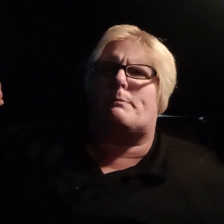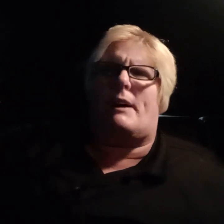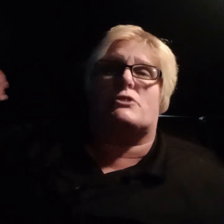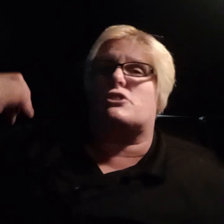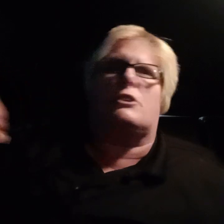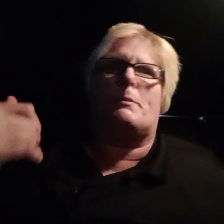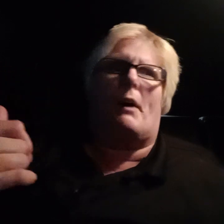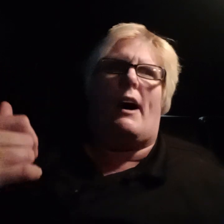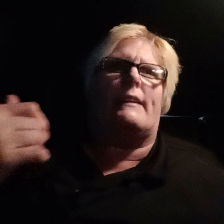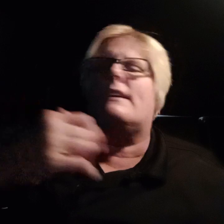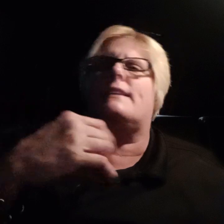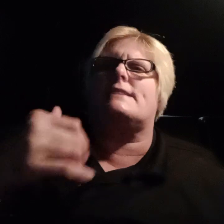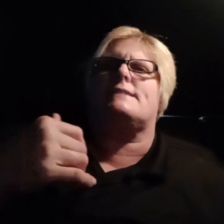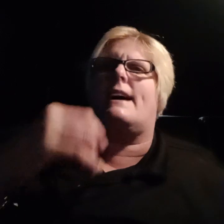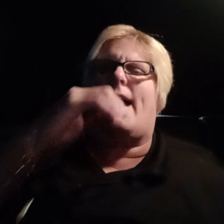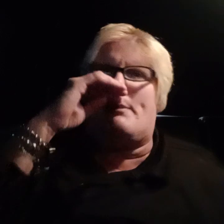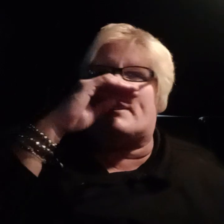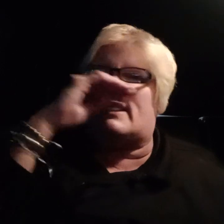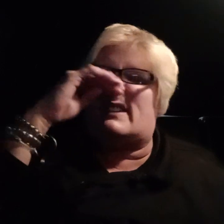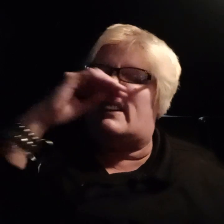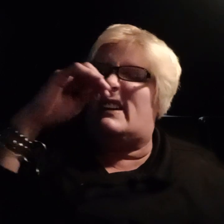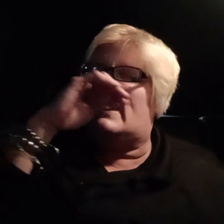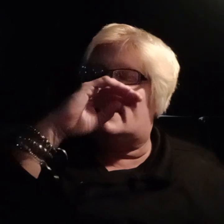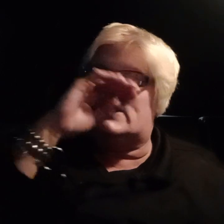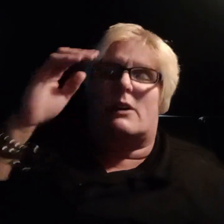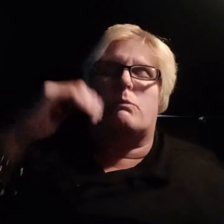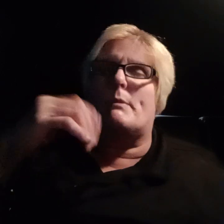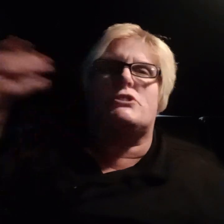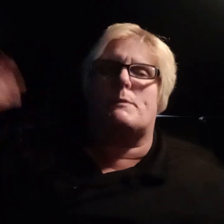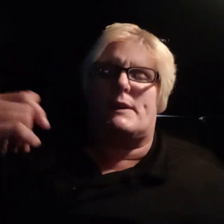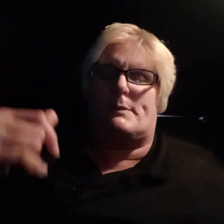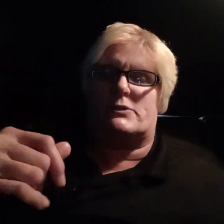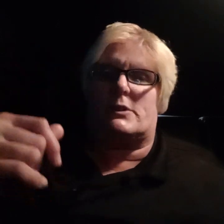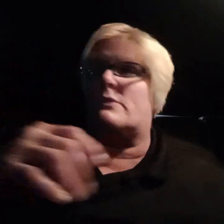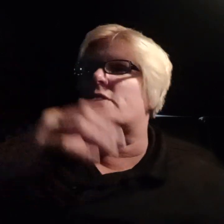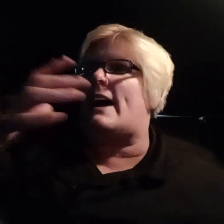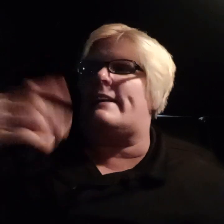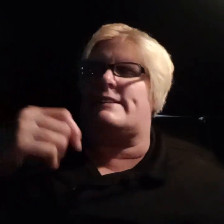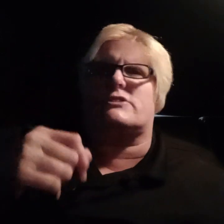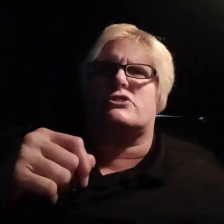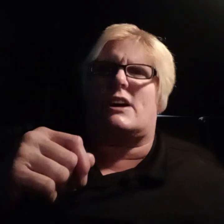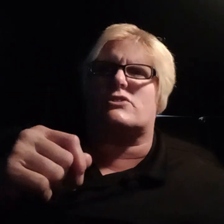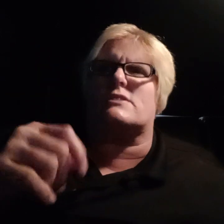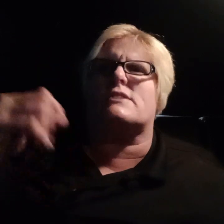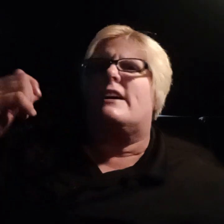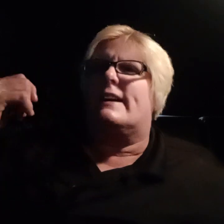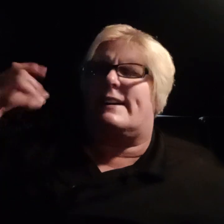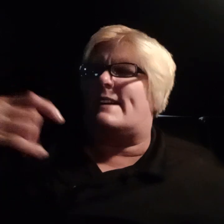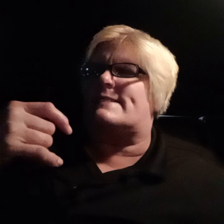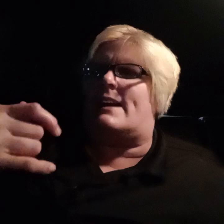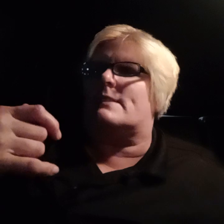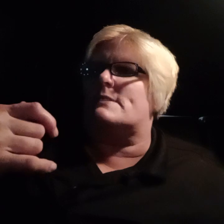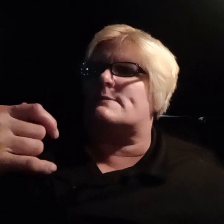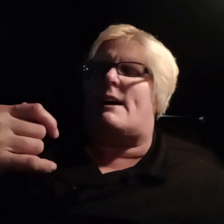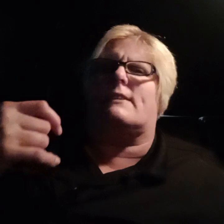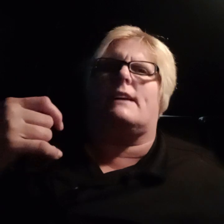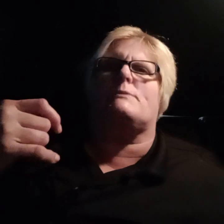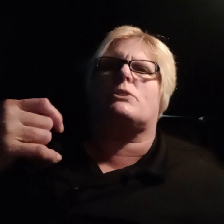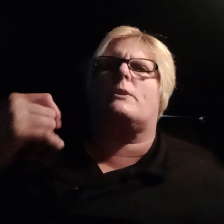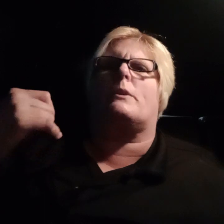of parts you bought. That's not happening. So, what would you people do? You got any suggestions? Can I take them to small claims court